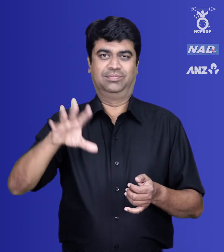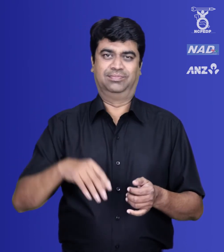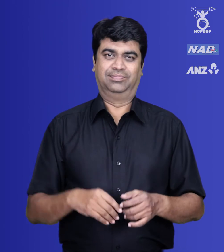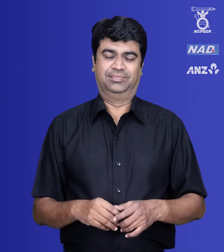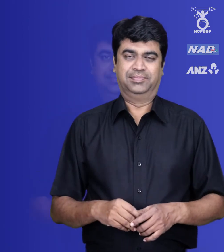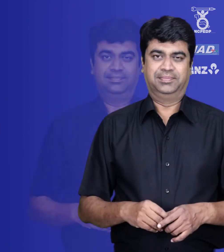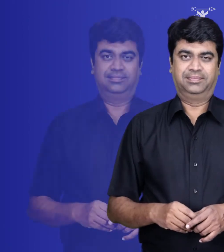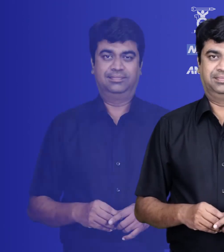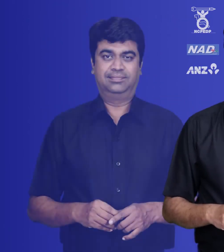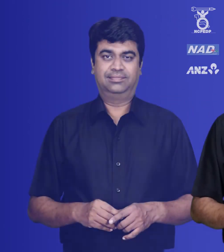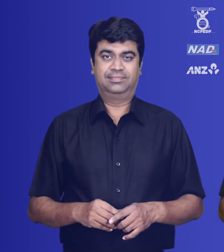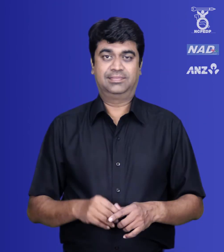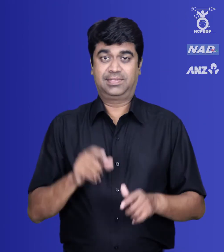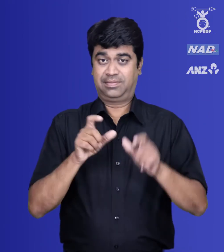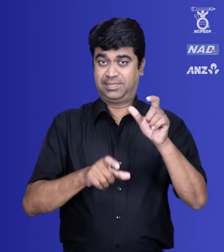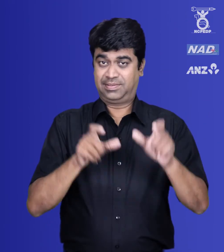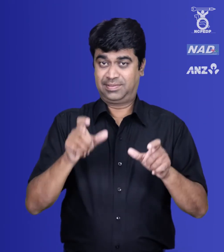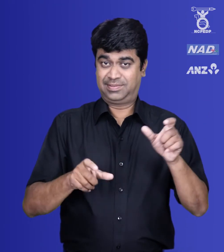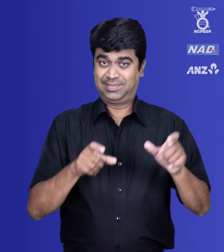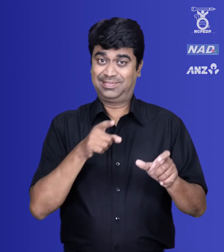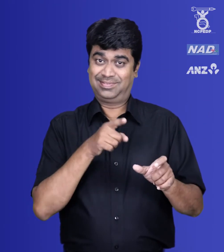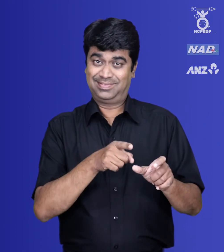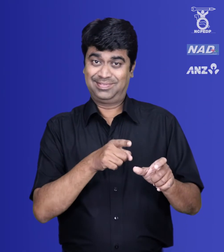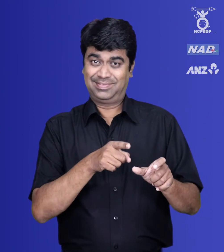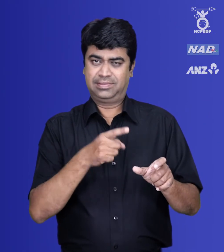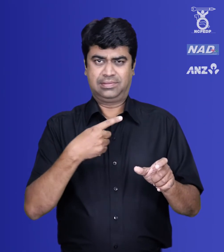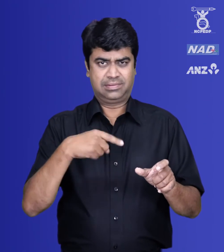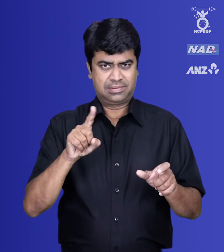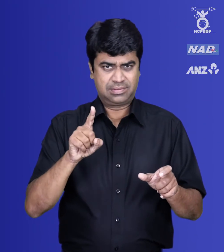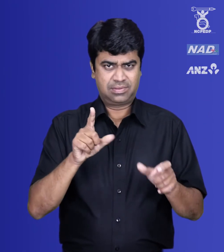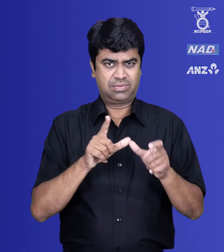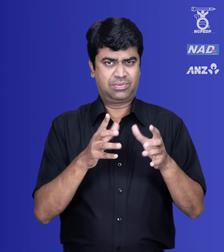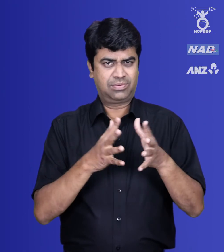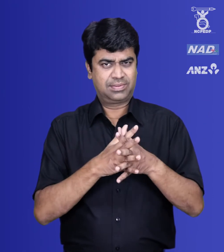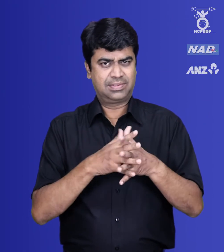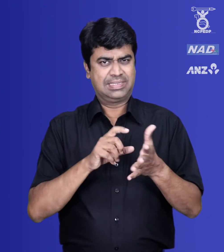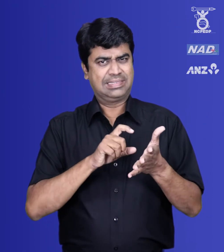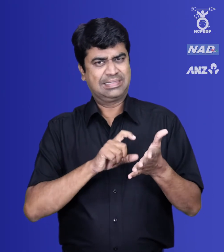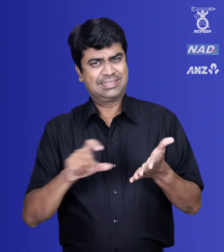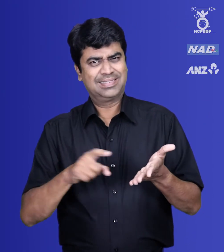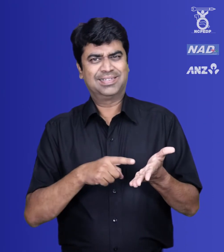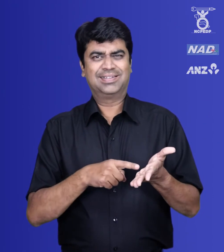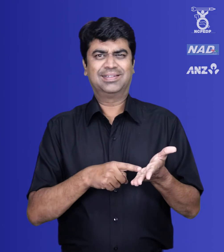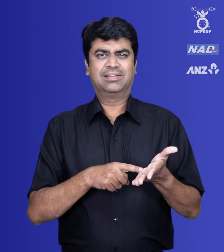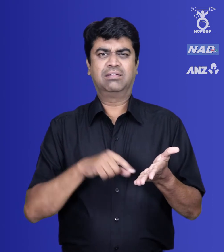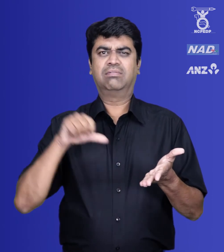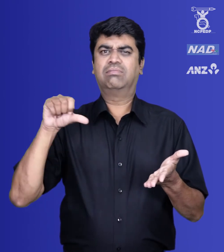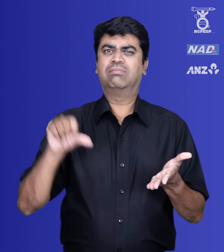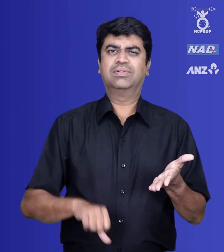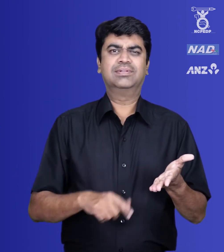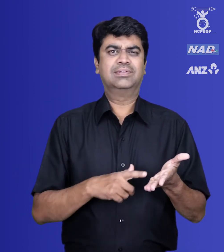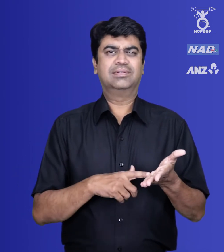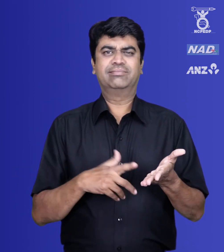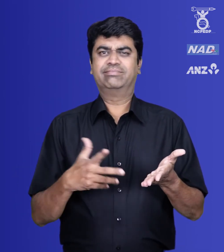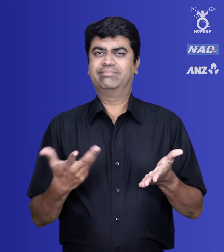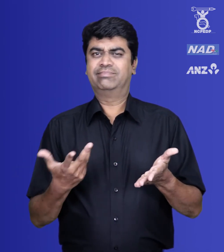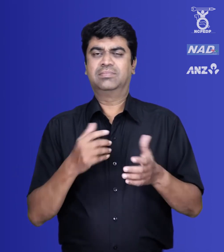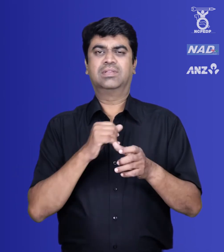officer. 24 – person aggrieved with the non-compliance of the provisions of section 20 may file a complaint with the